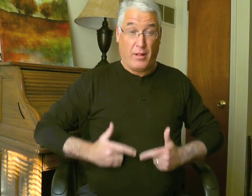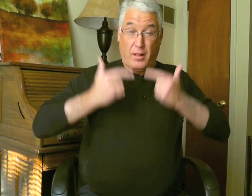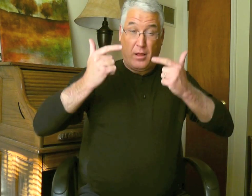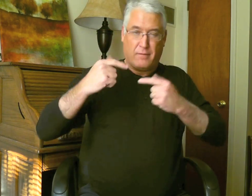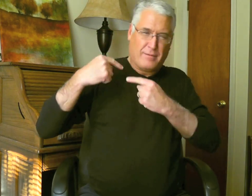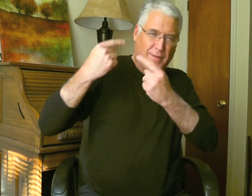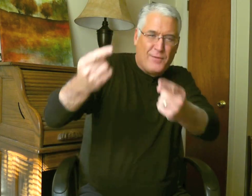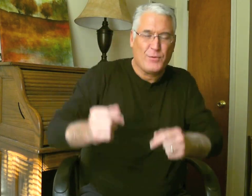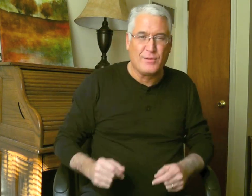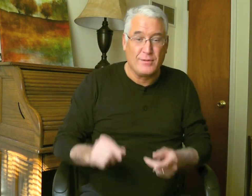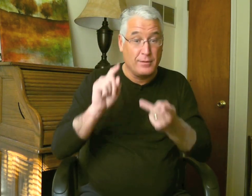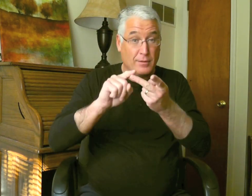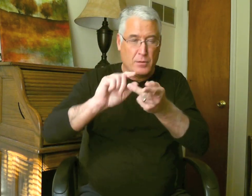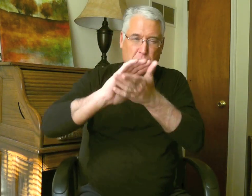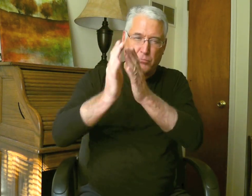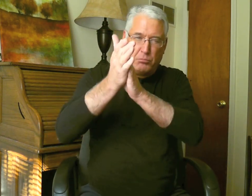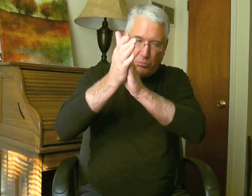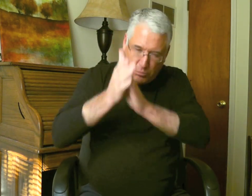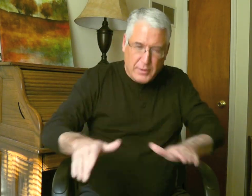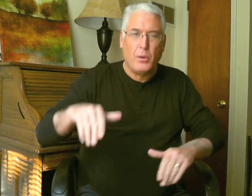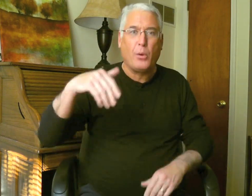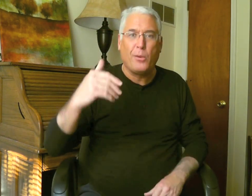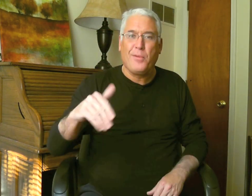sweetest life ever and peace.